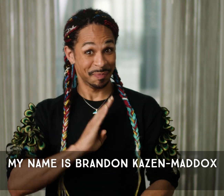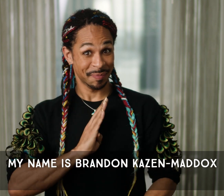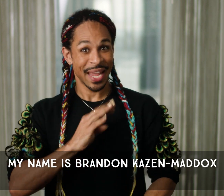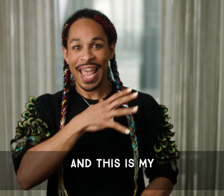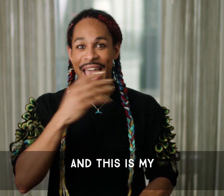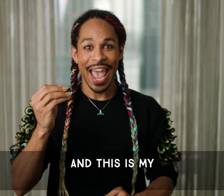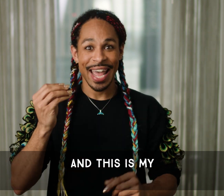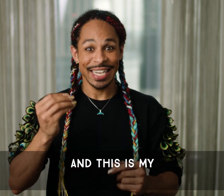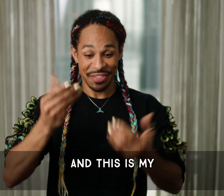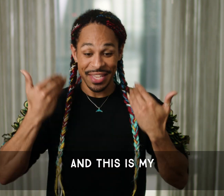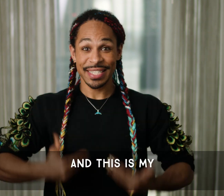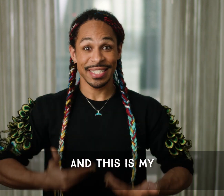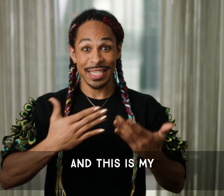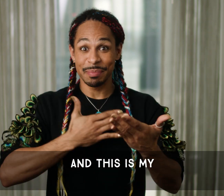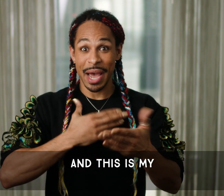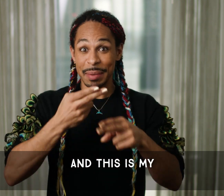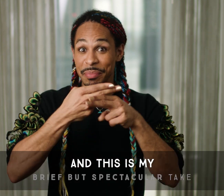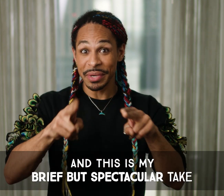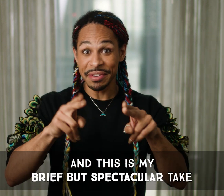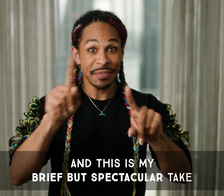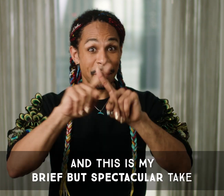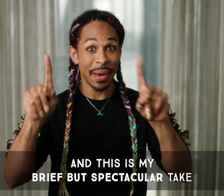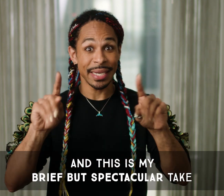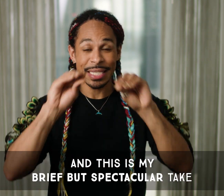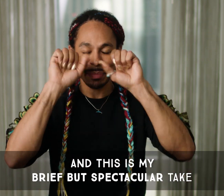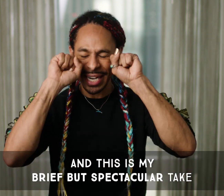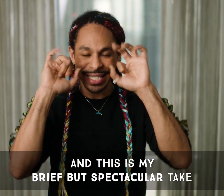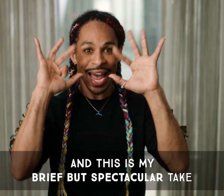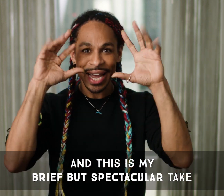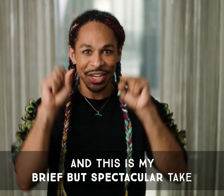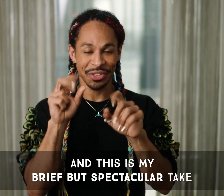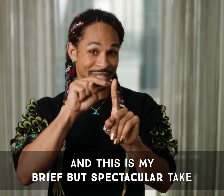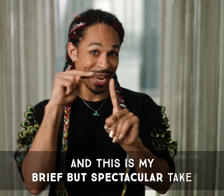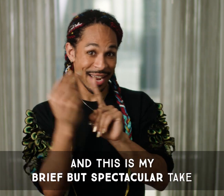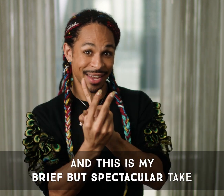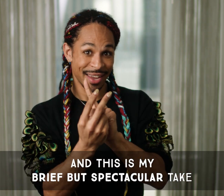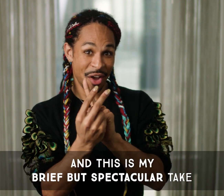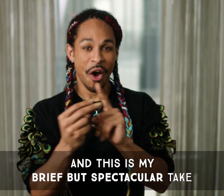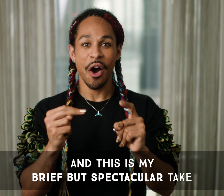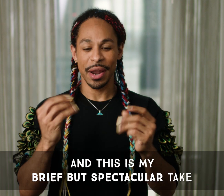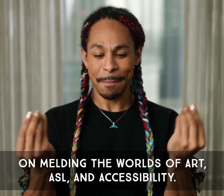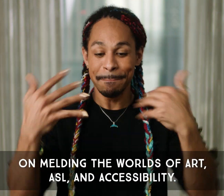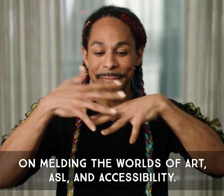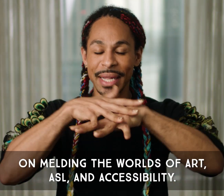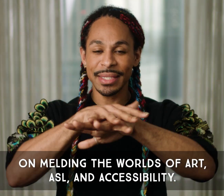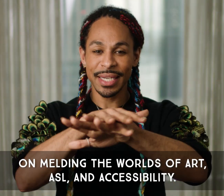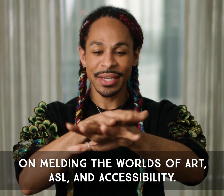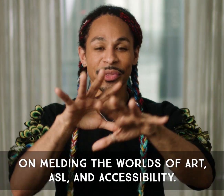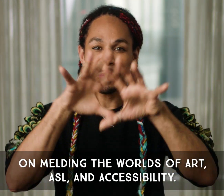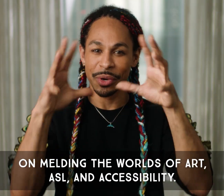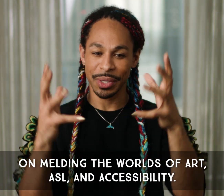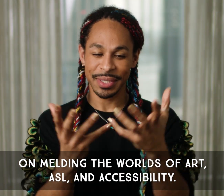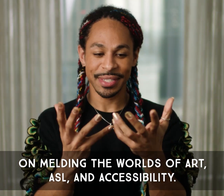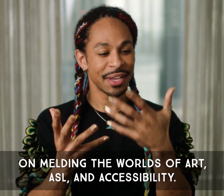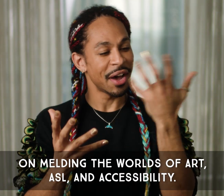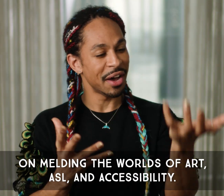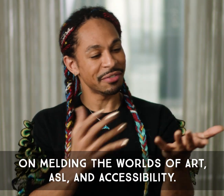and this is my brief but spectacular take on melding the worlds of